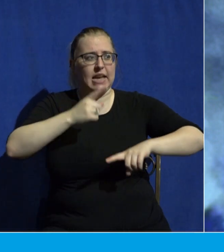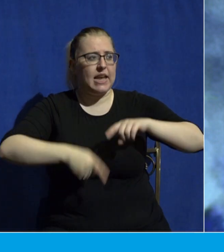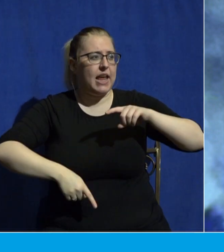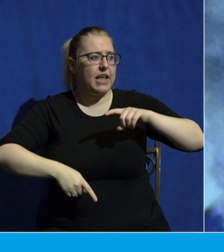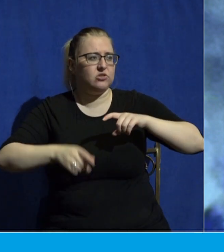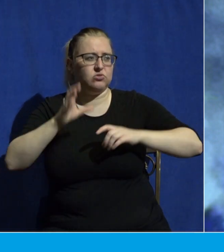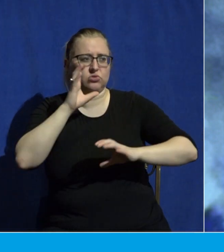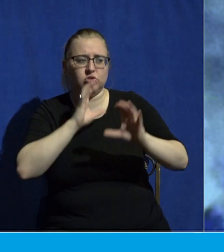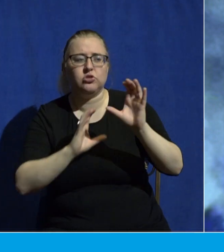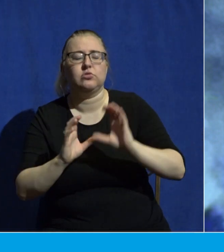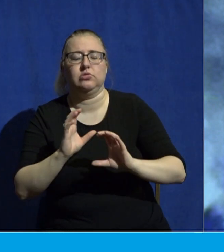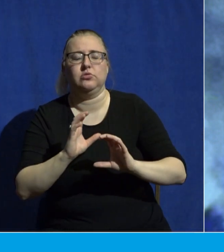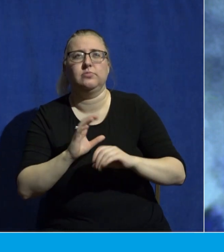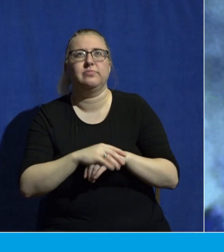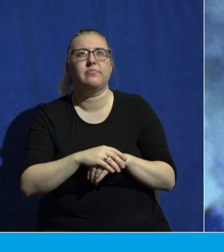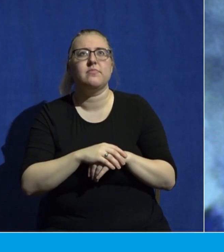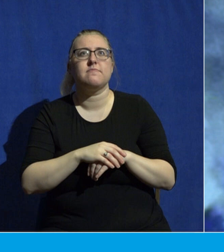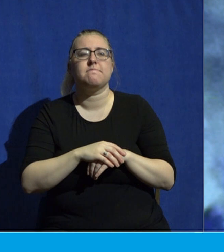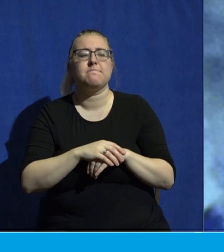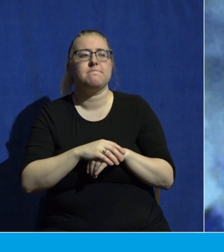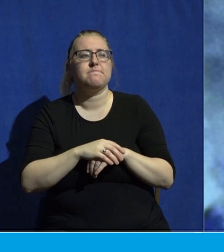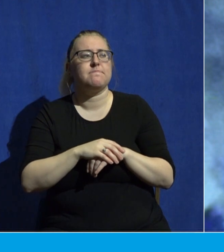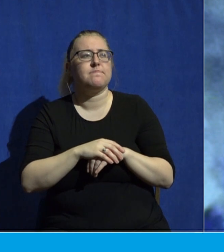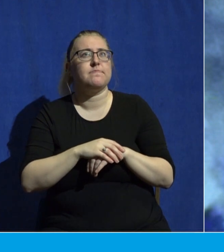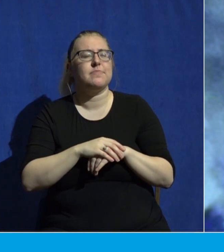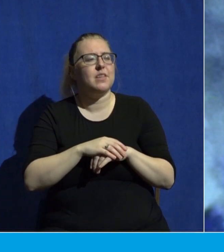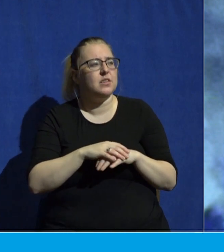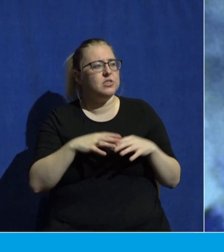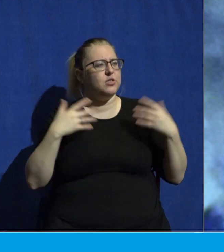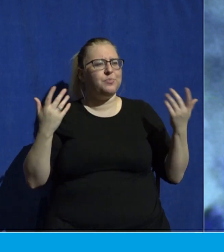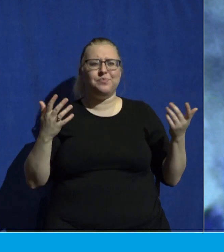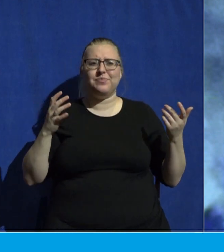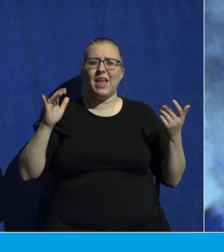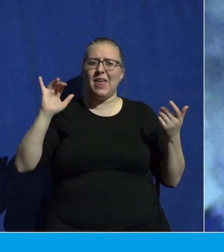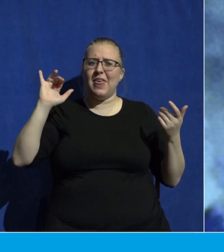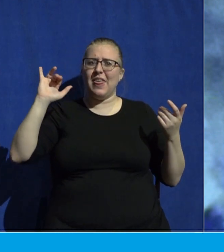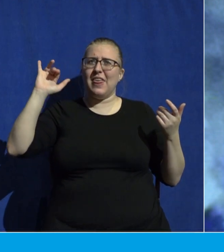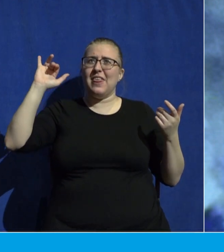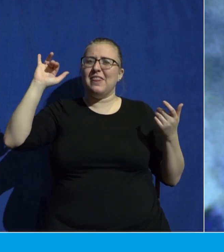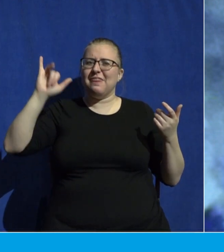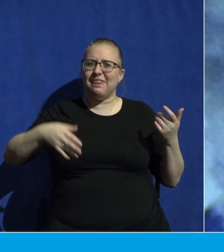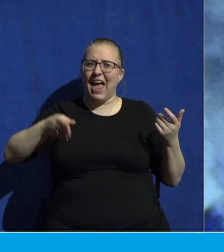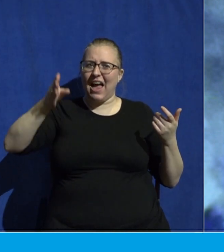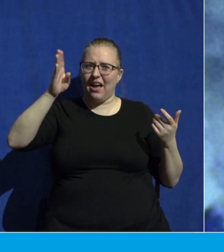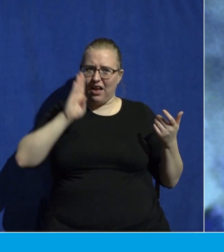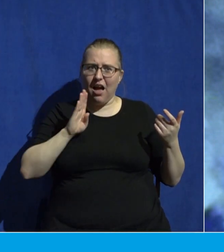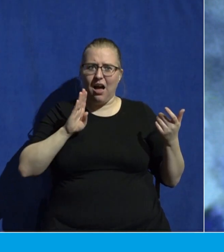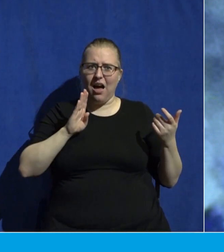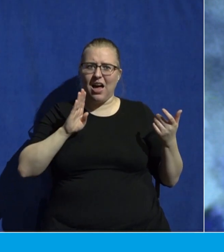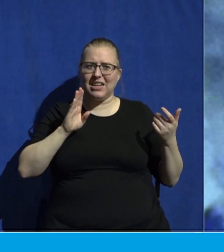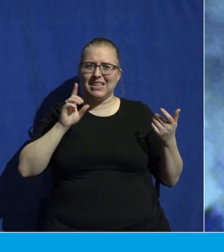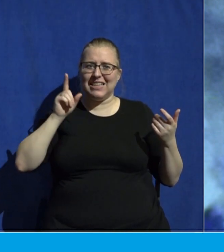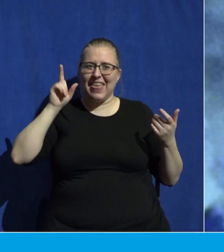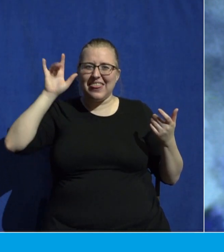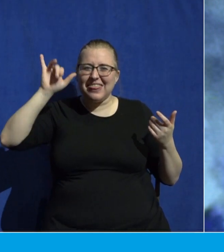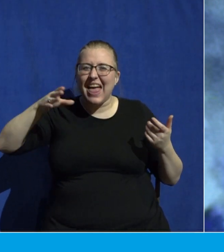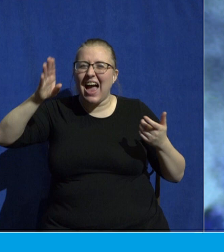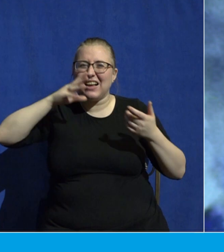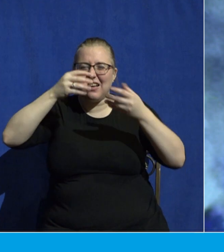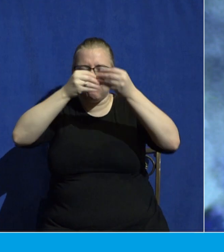And listen, this God, for this God, so loved the